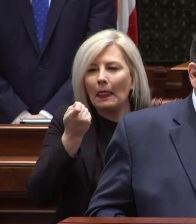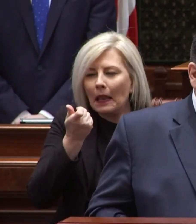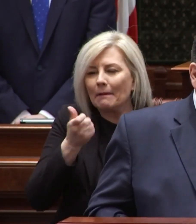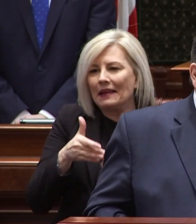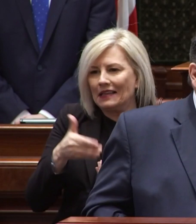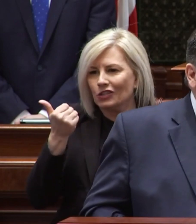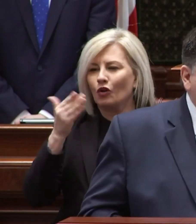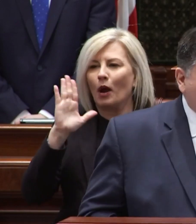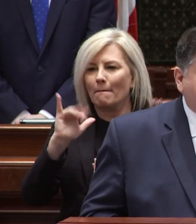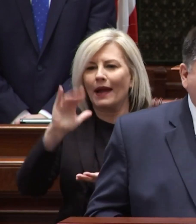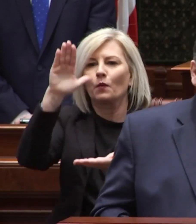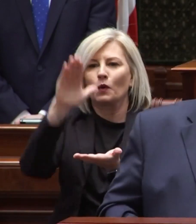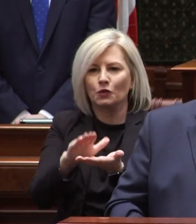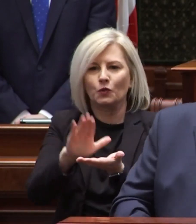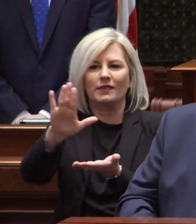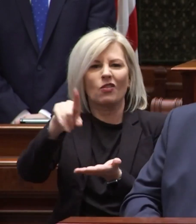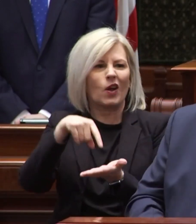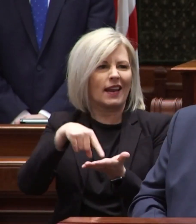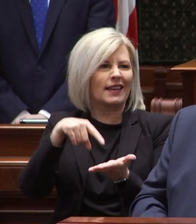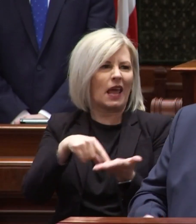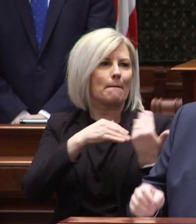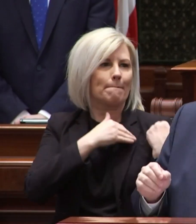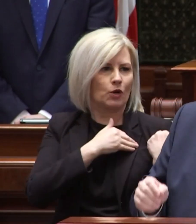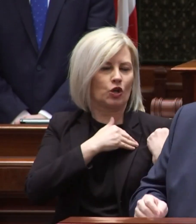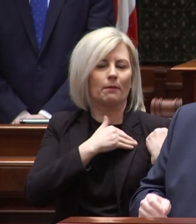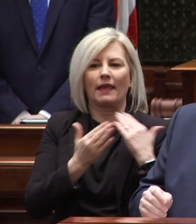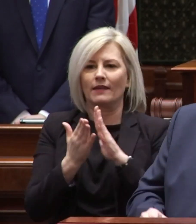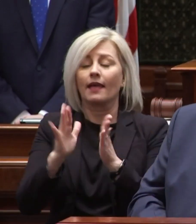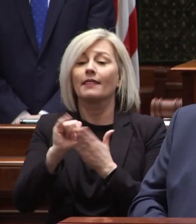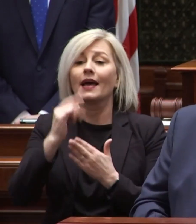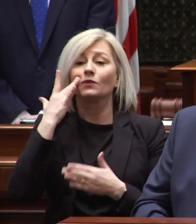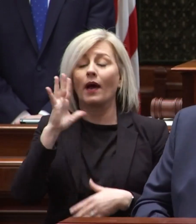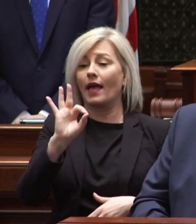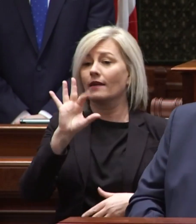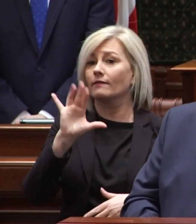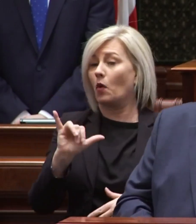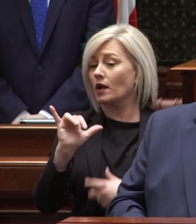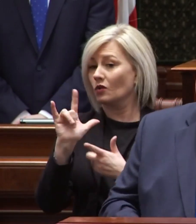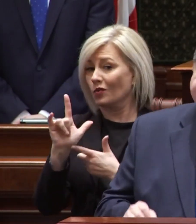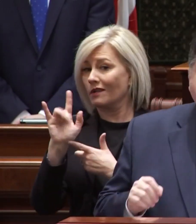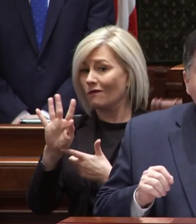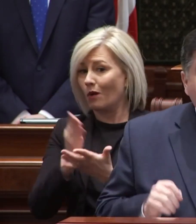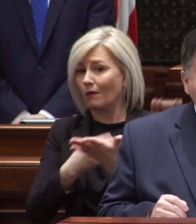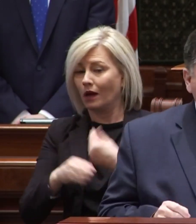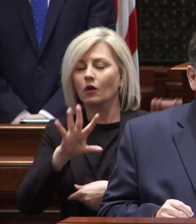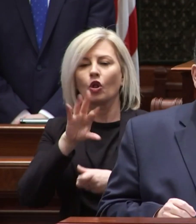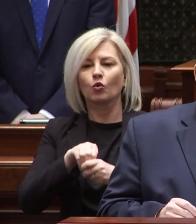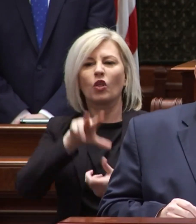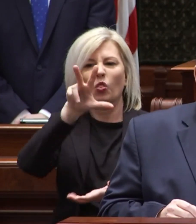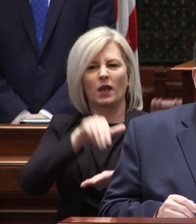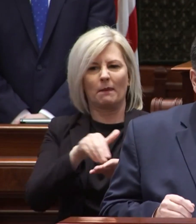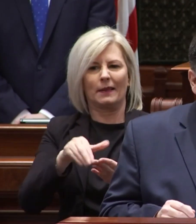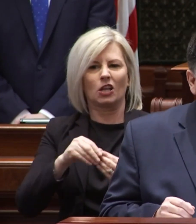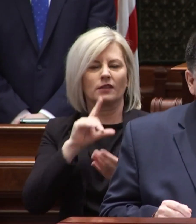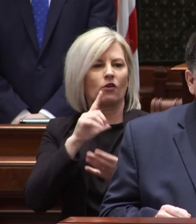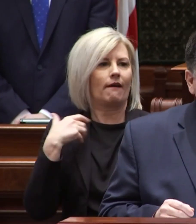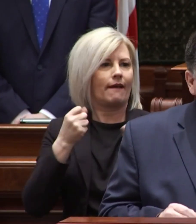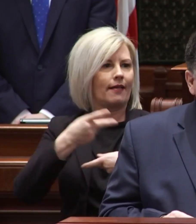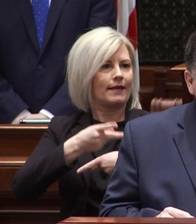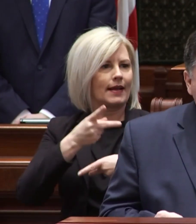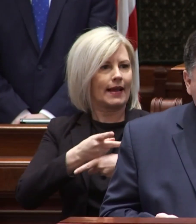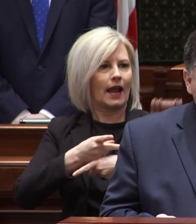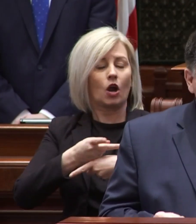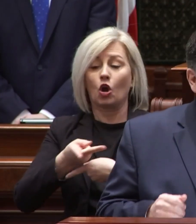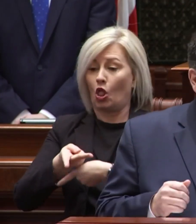little bit easier by reducing the debt burden they face that's why the fy 24 budget includes three million dollars for health care